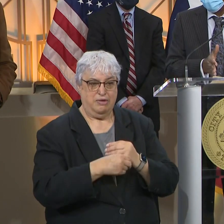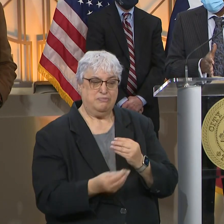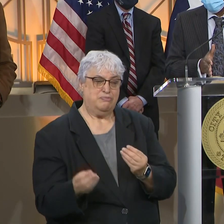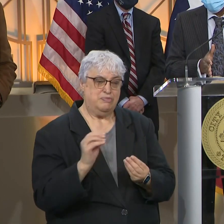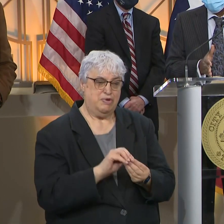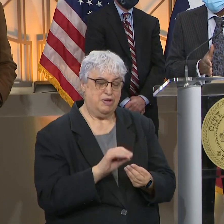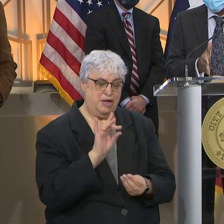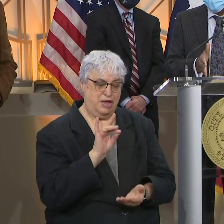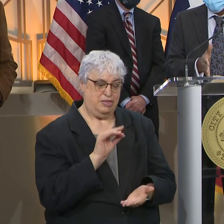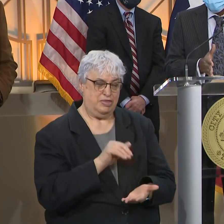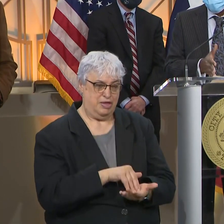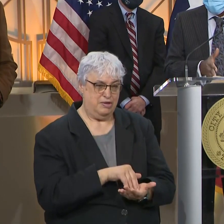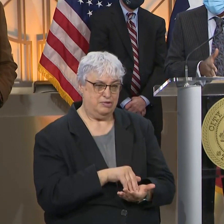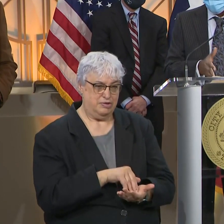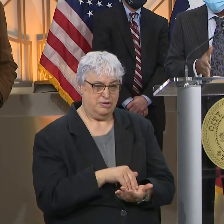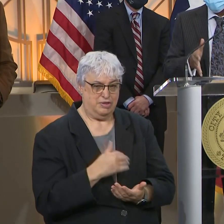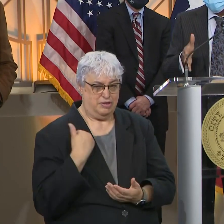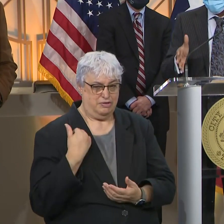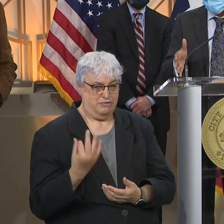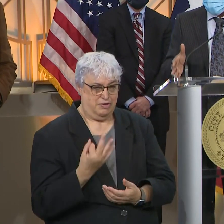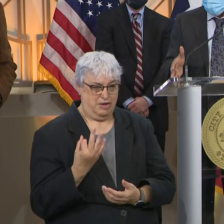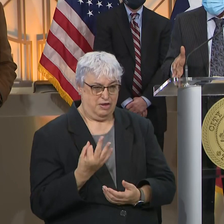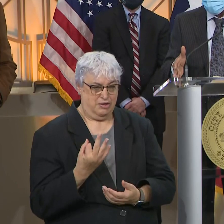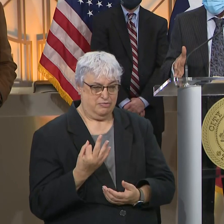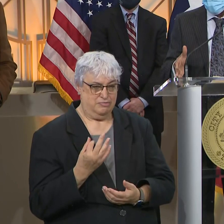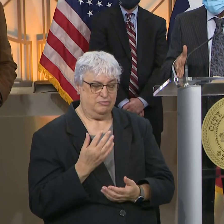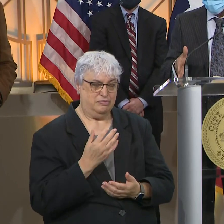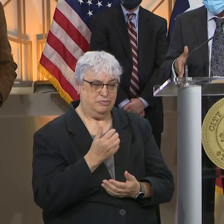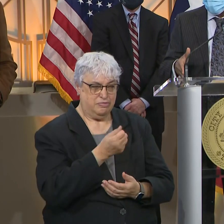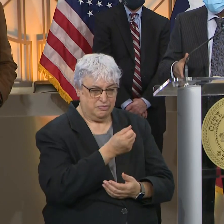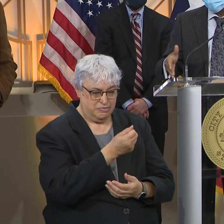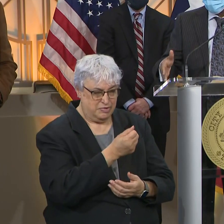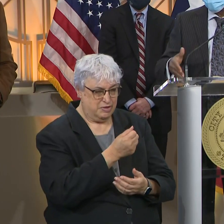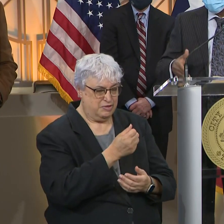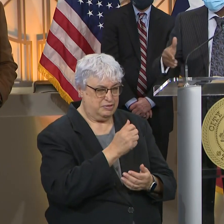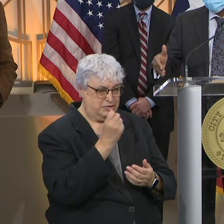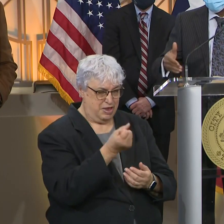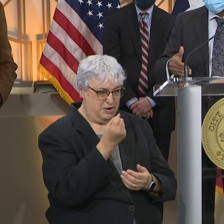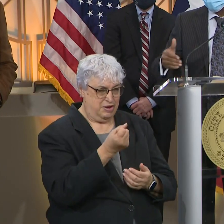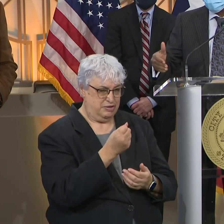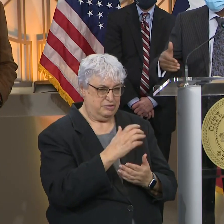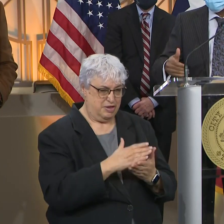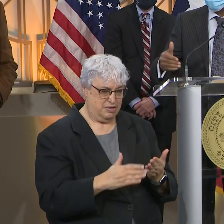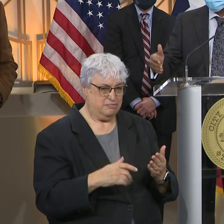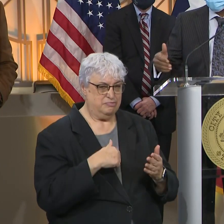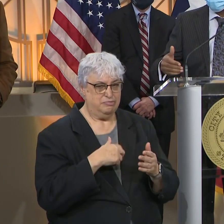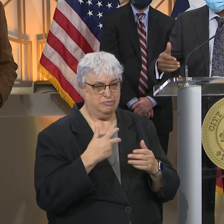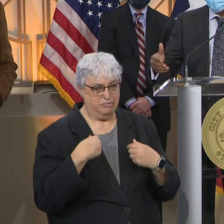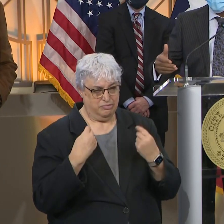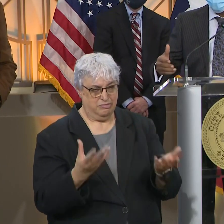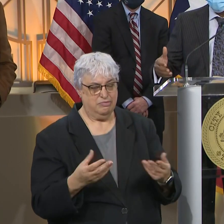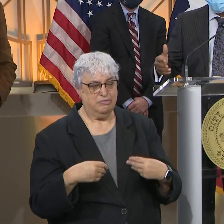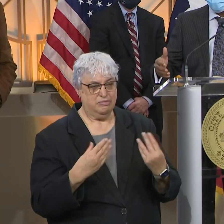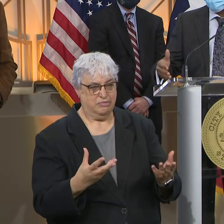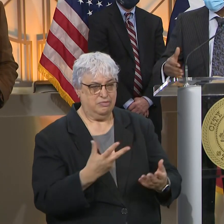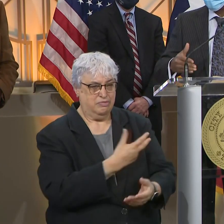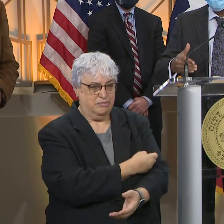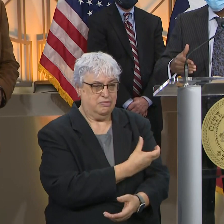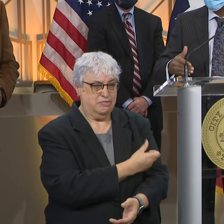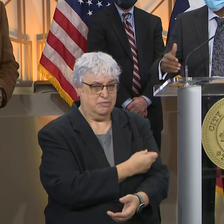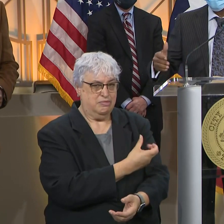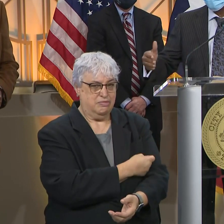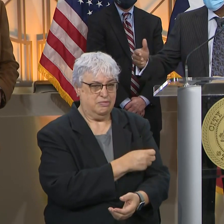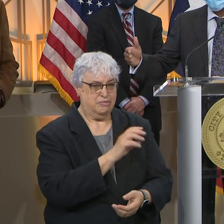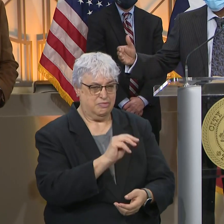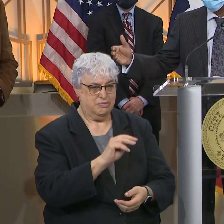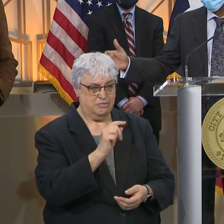from that 8,000 on Friday, we used some on Saturday. And then, of course, you know, we'll continue to, to provide shots